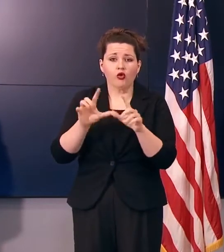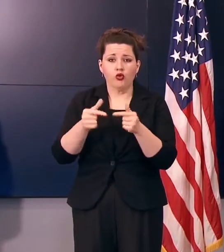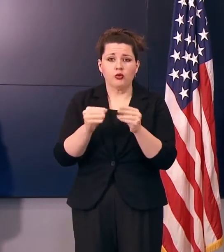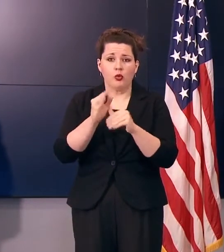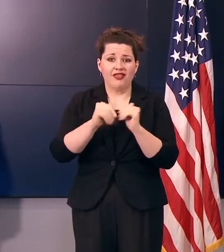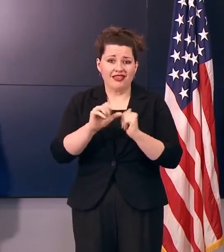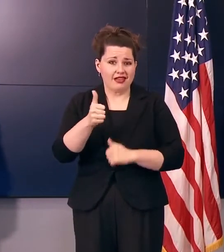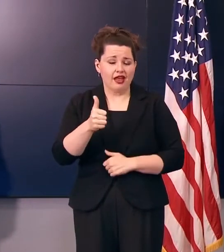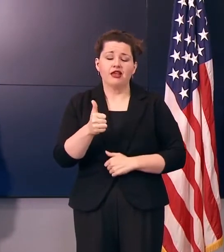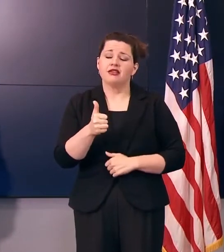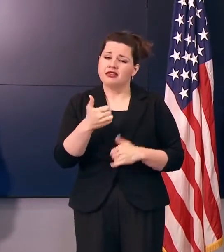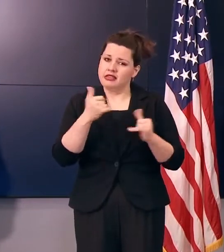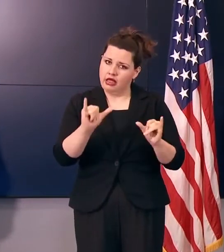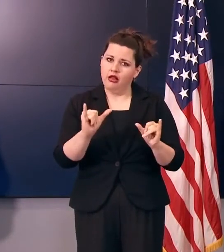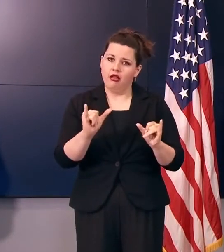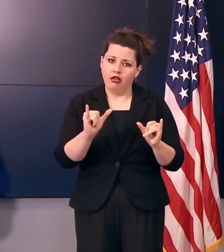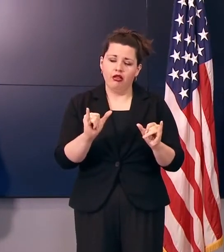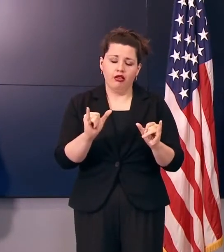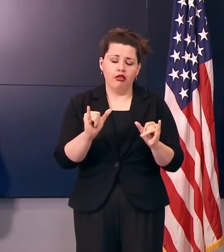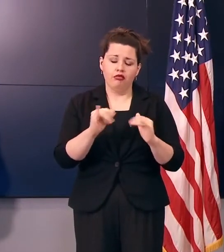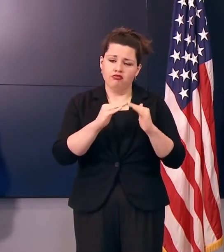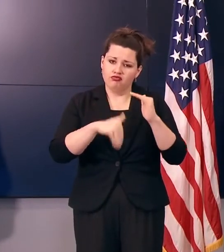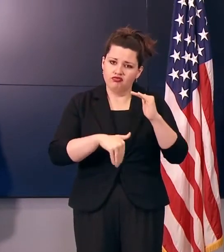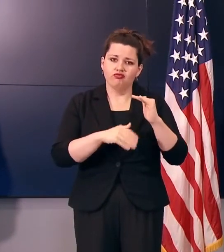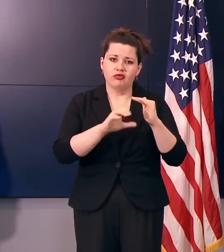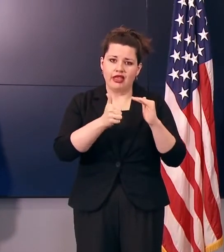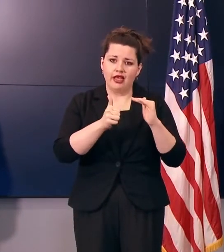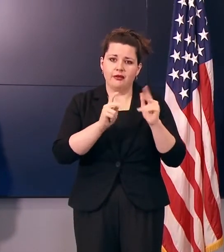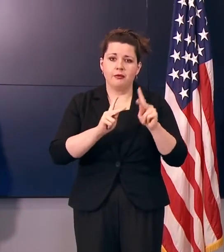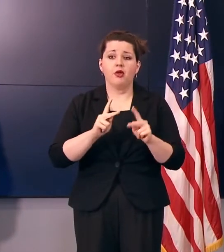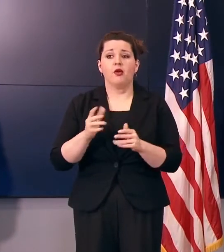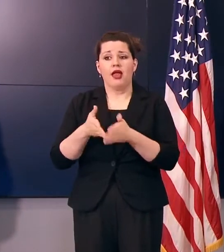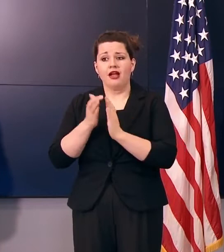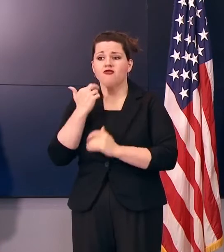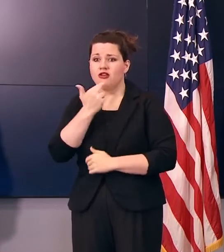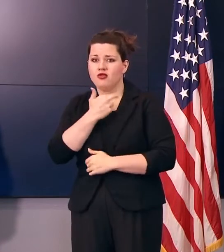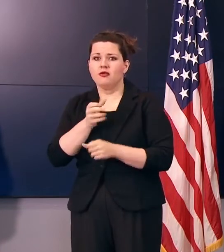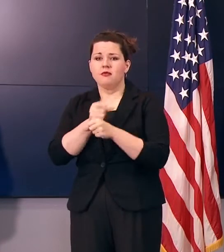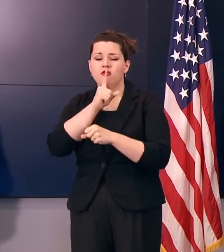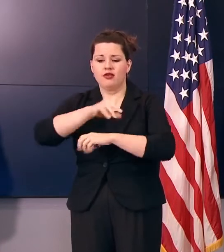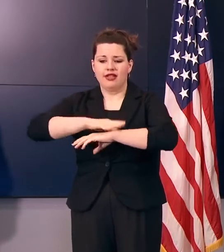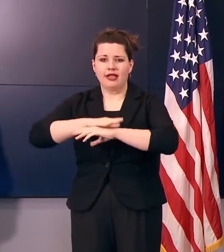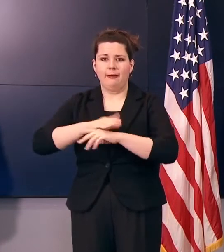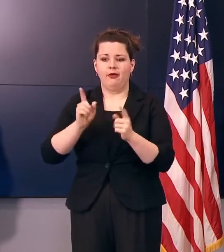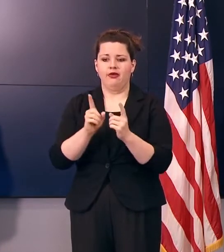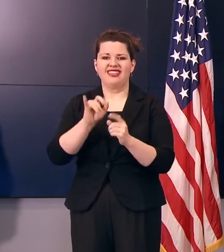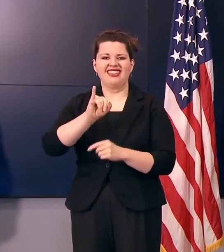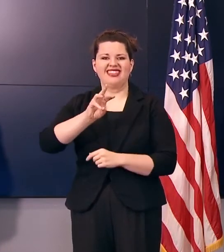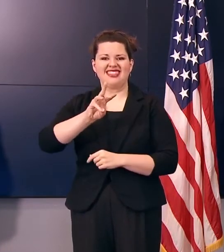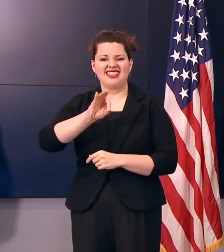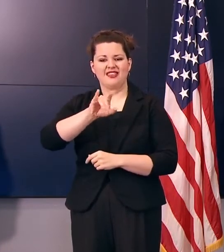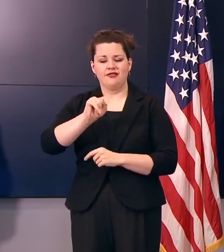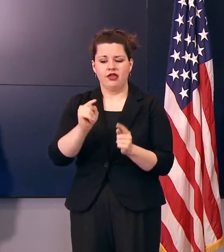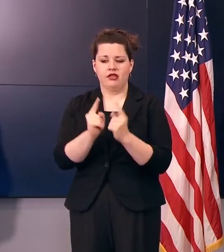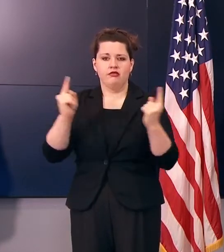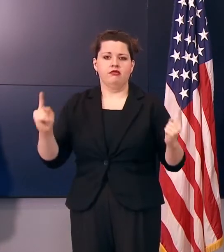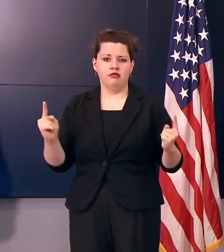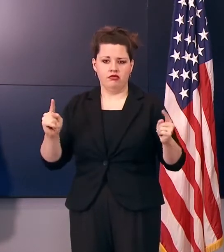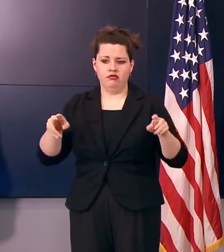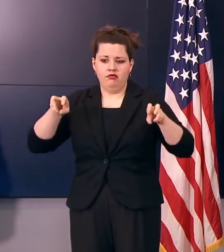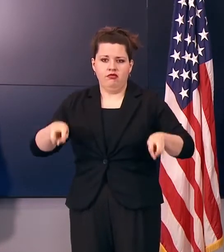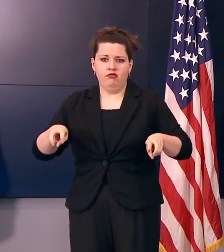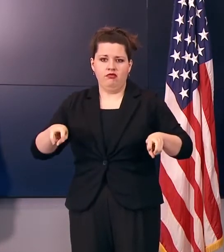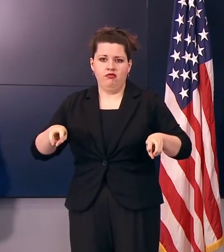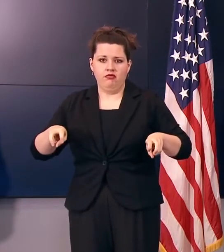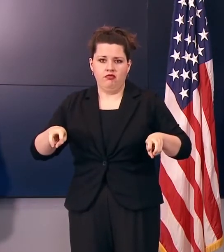than 10. We're asking the restaurants to social, to make sure the tables are at least six feet apart. We're limiting the number of